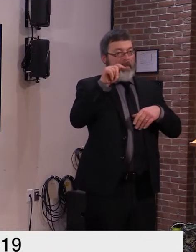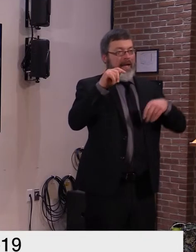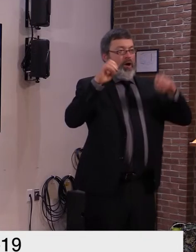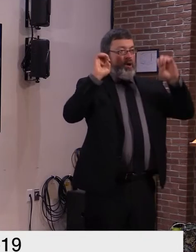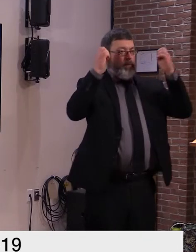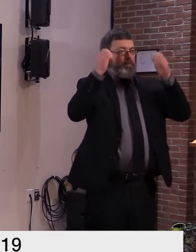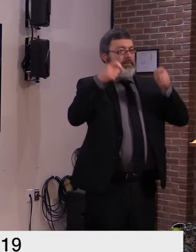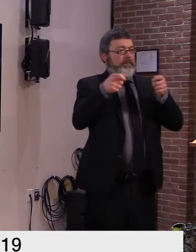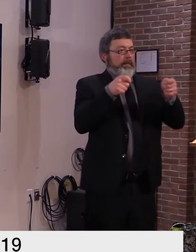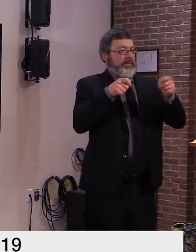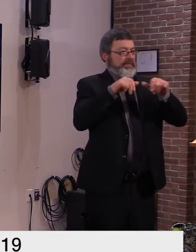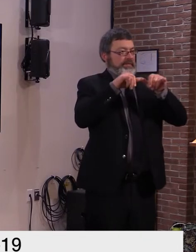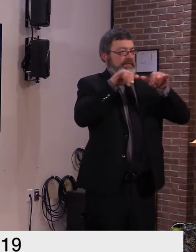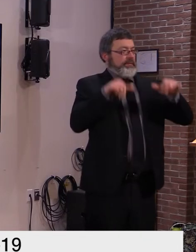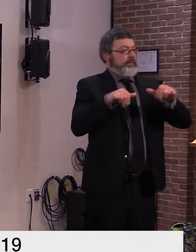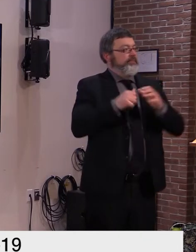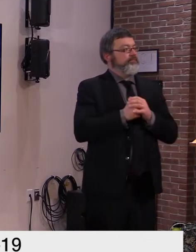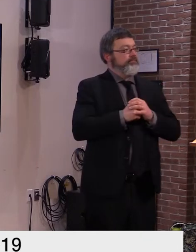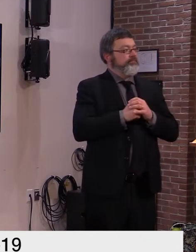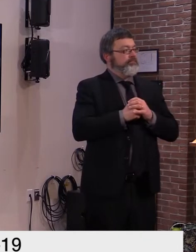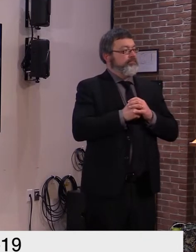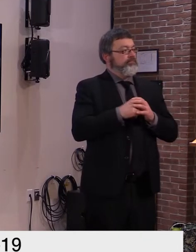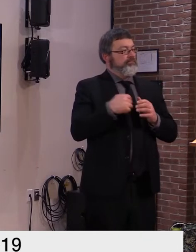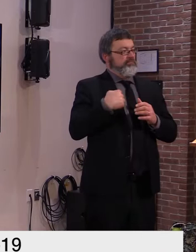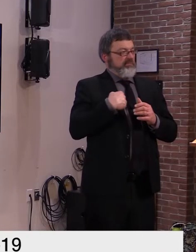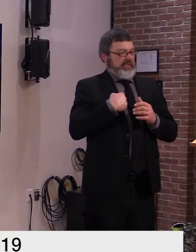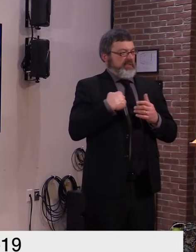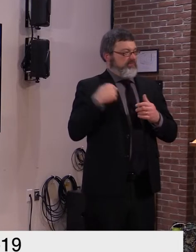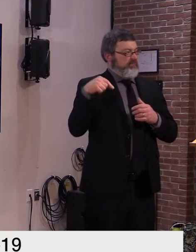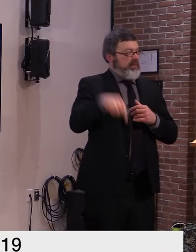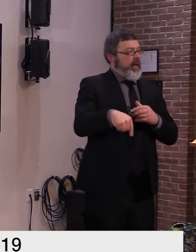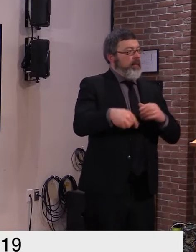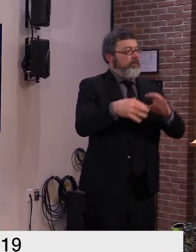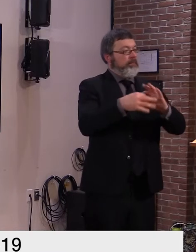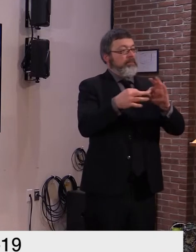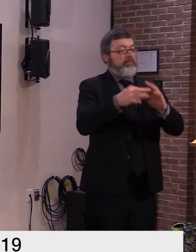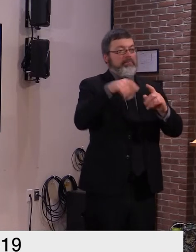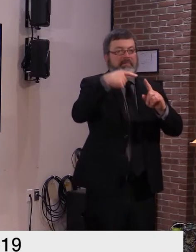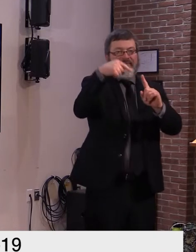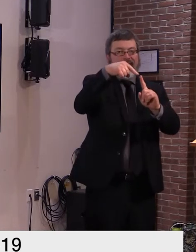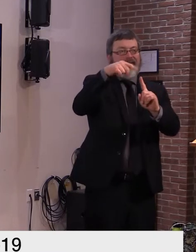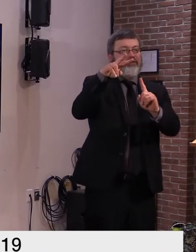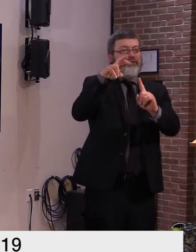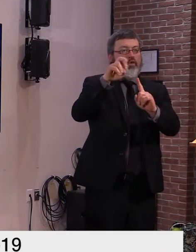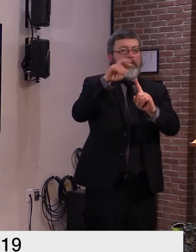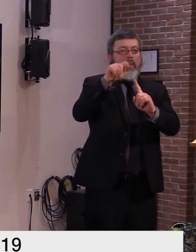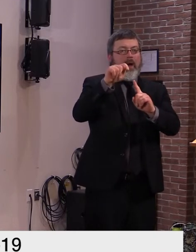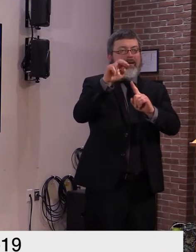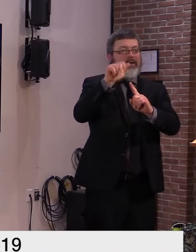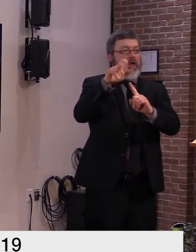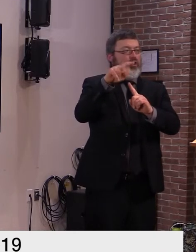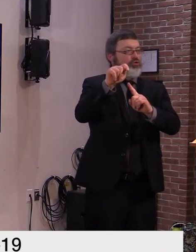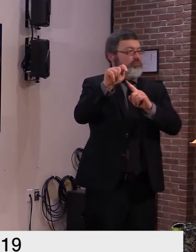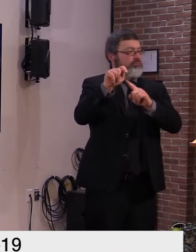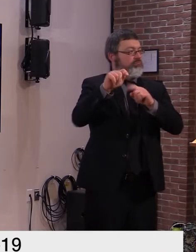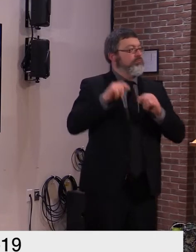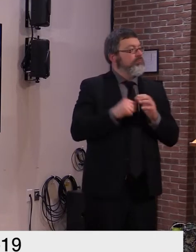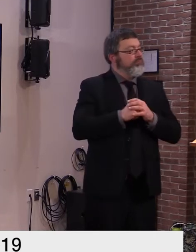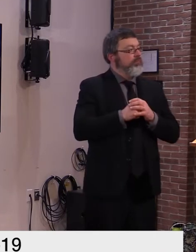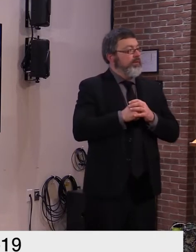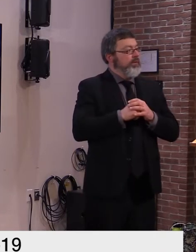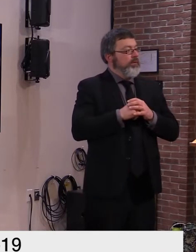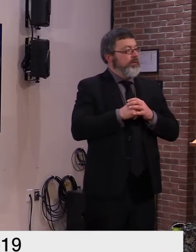to discuss the utilization of the vermont alert system to enhance the dissemination of timely and relevant